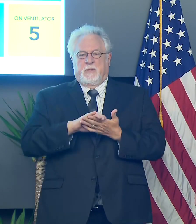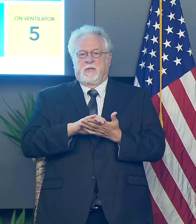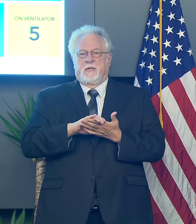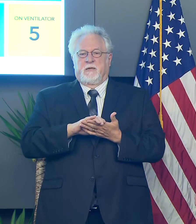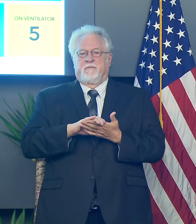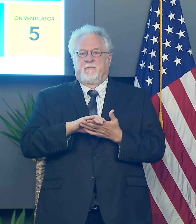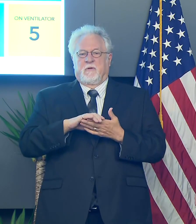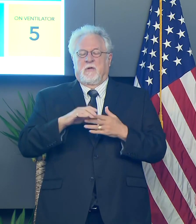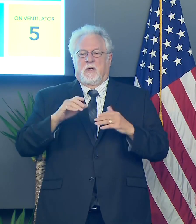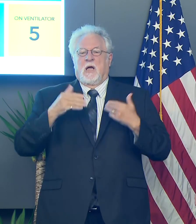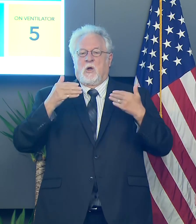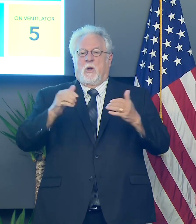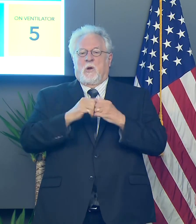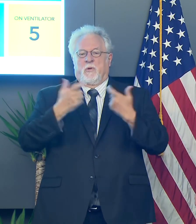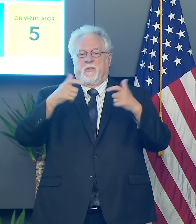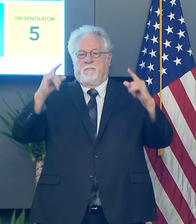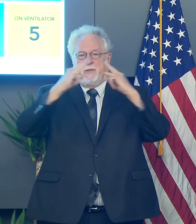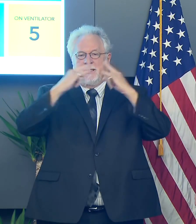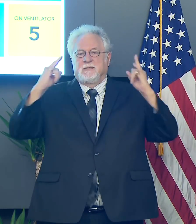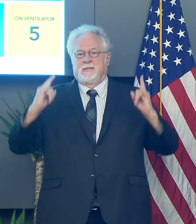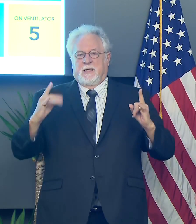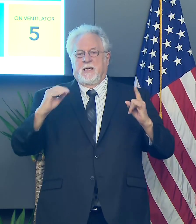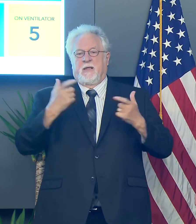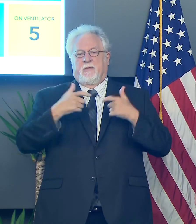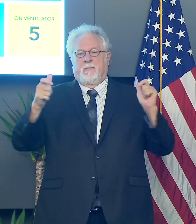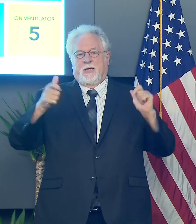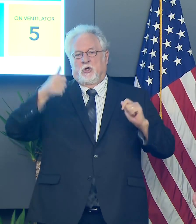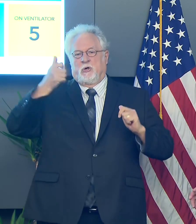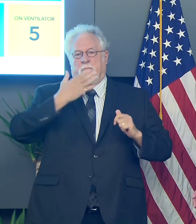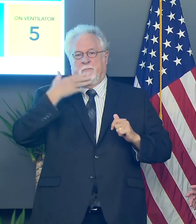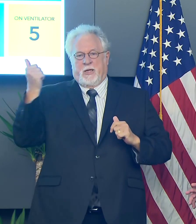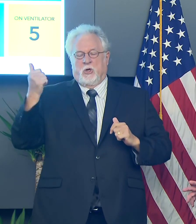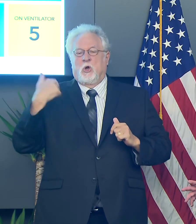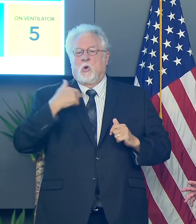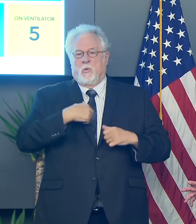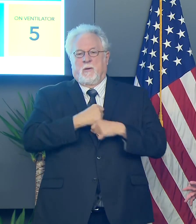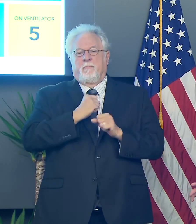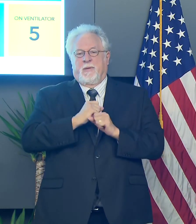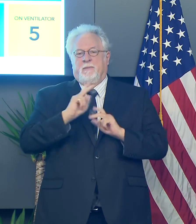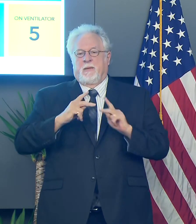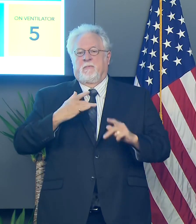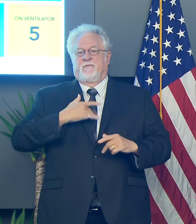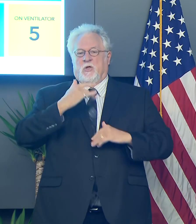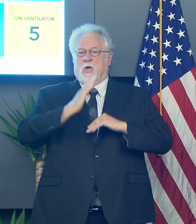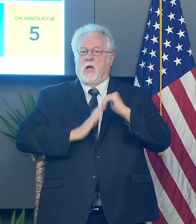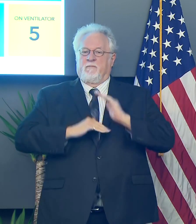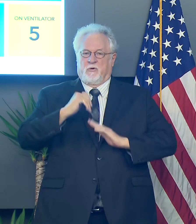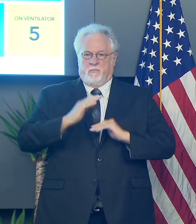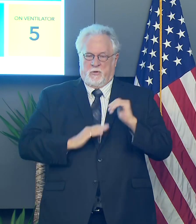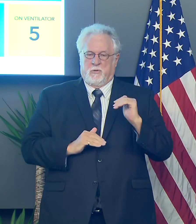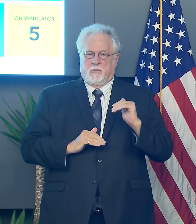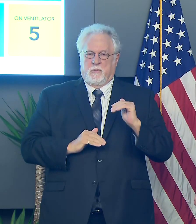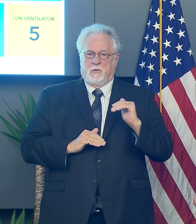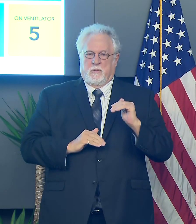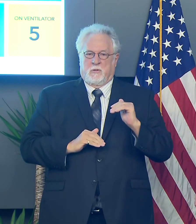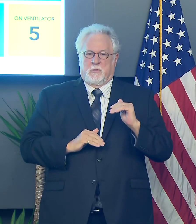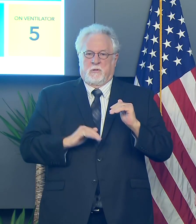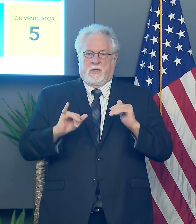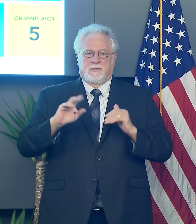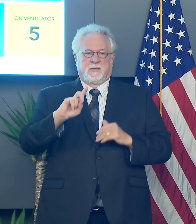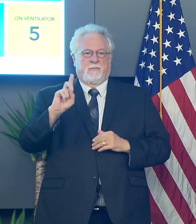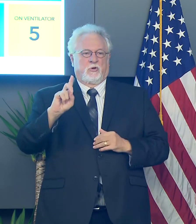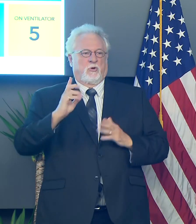went with the Big Ten, uh, and, and the, the bigger, the better. And that we should make people feel comfortable, um, being Democrat.